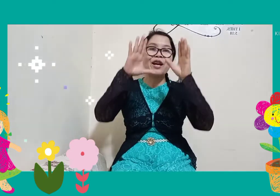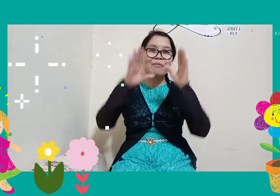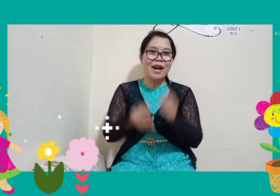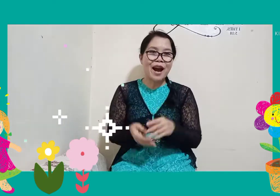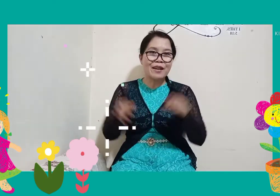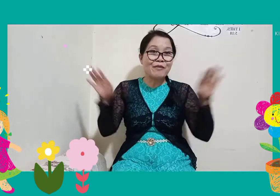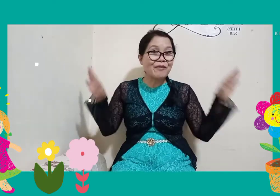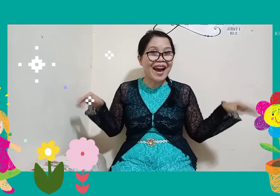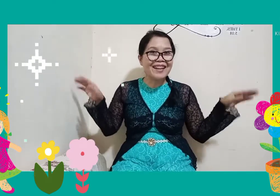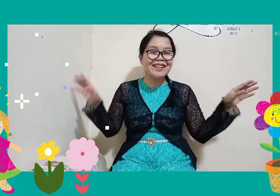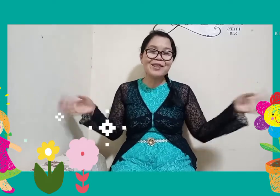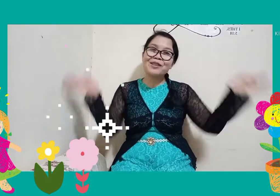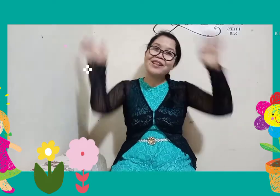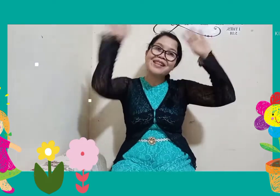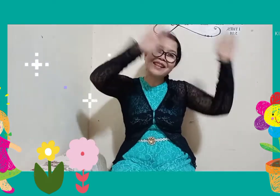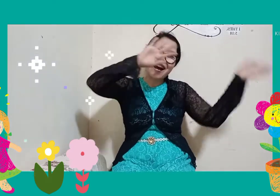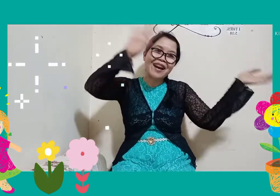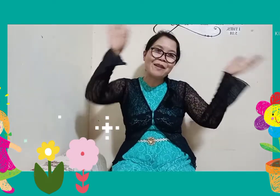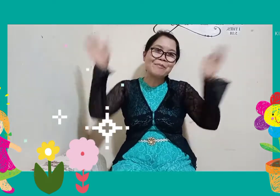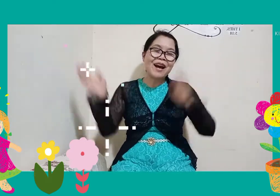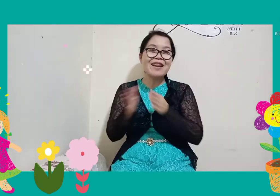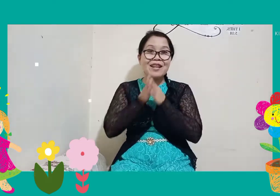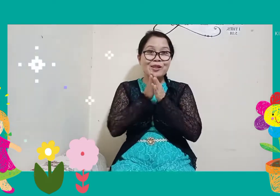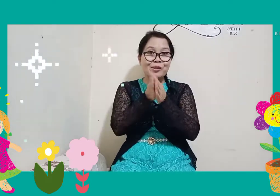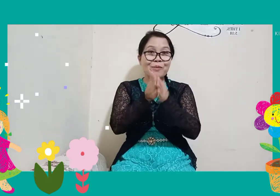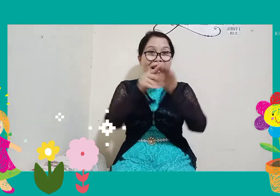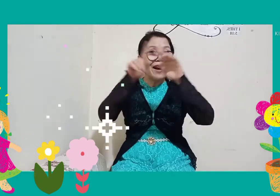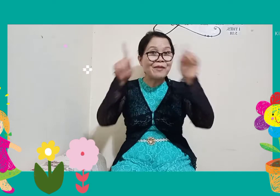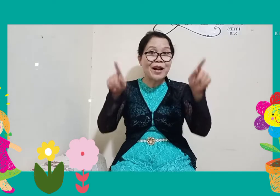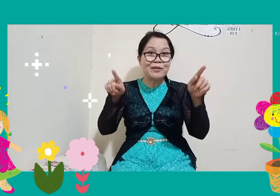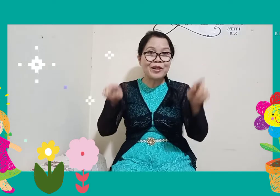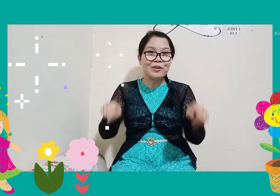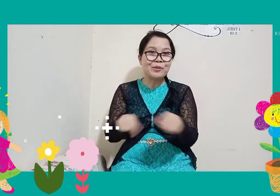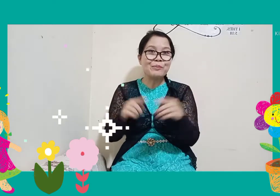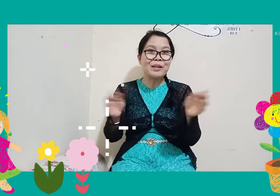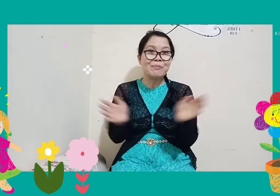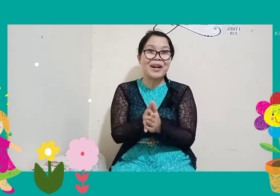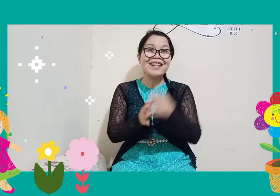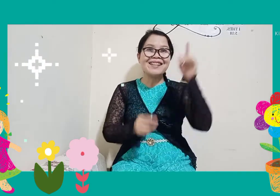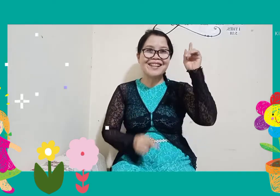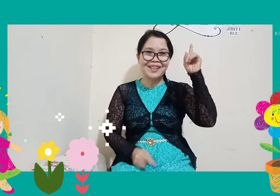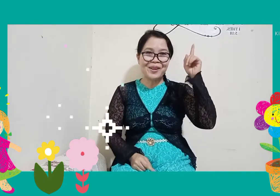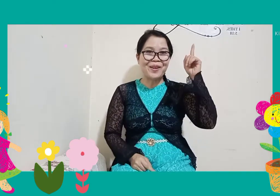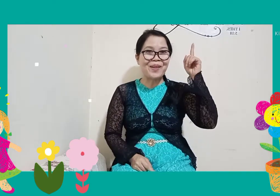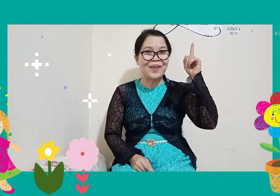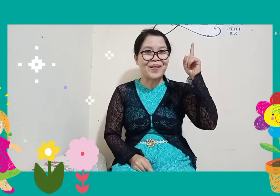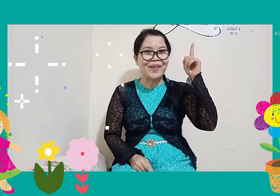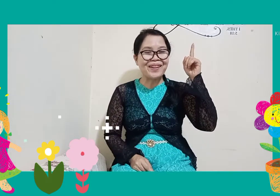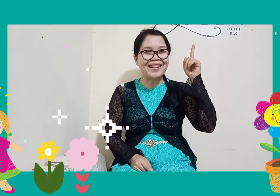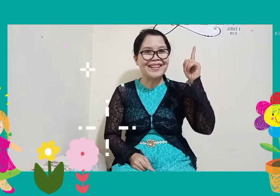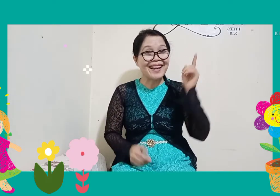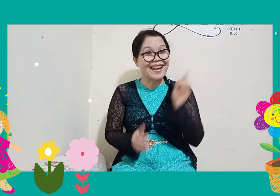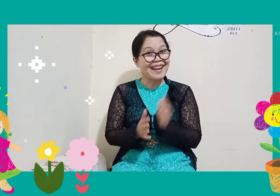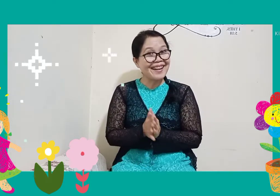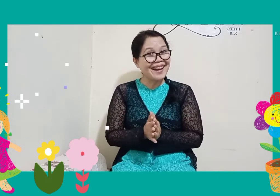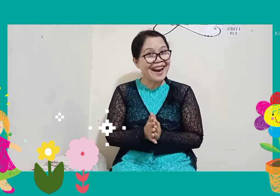gonna shout. I'm gonna fly into the sky. I'm gonna zoom around the room and praise the Lord.